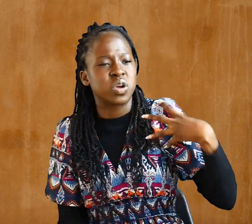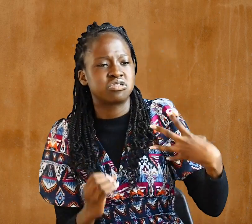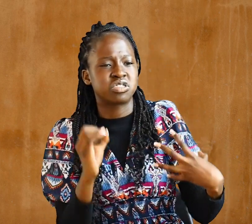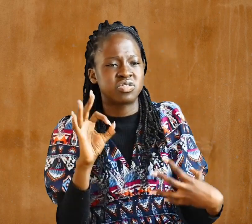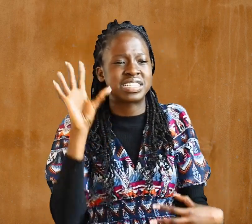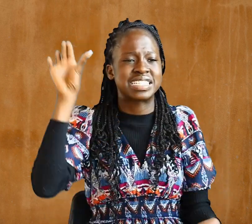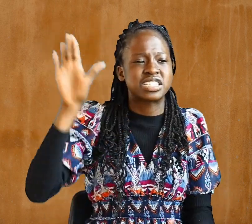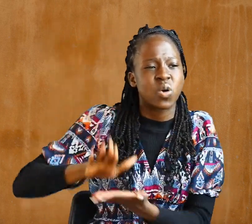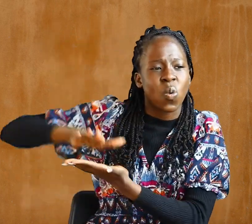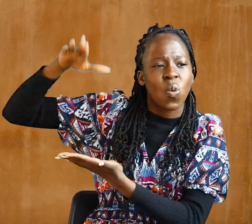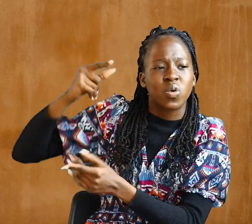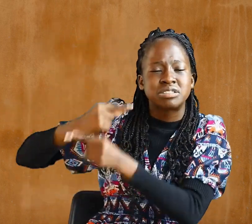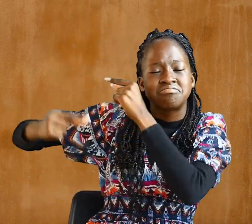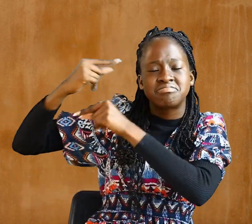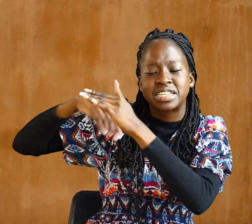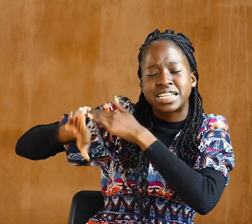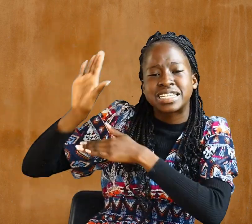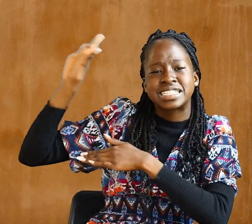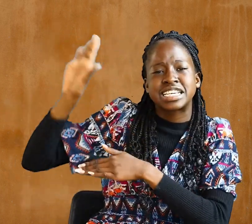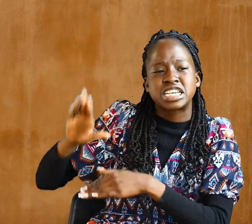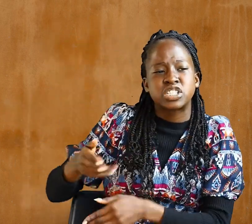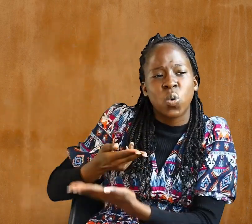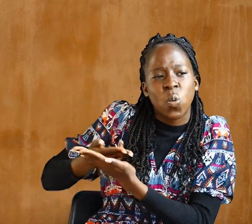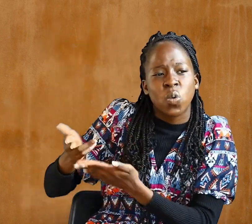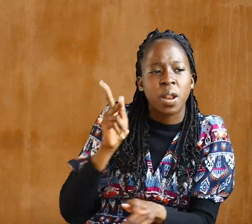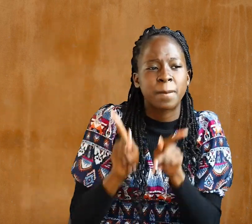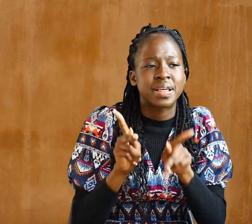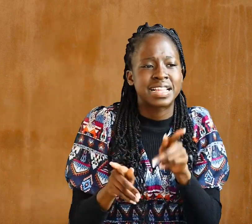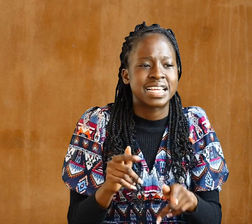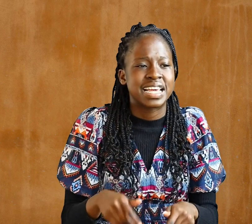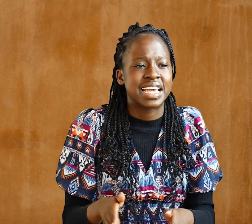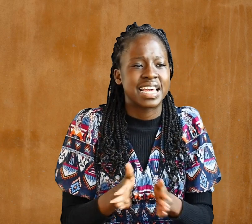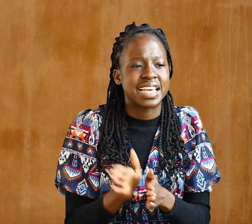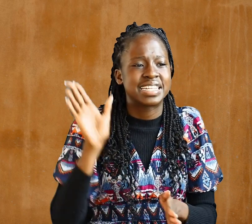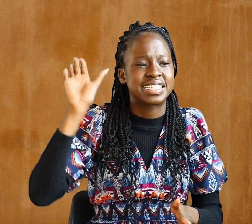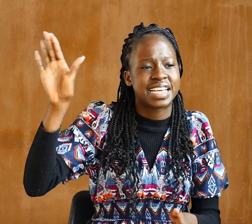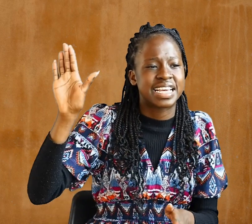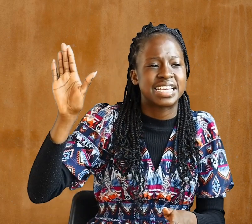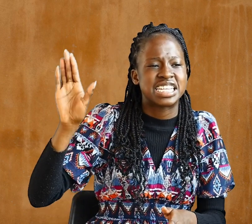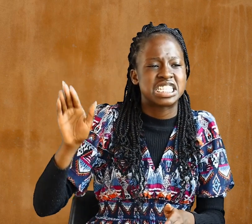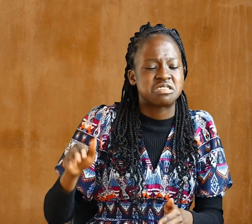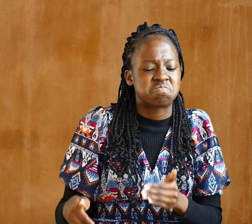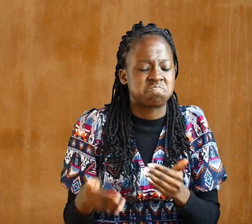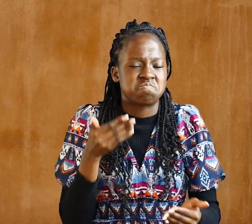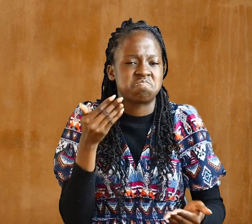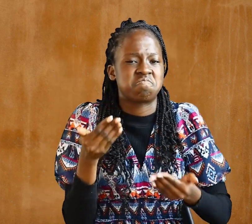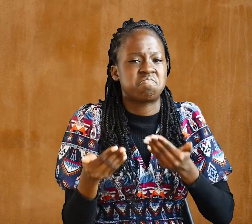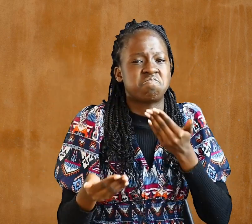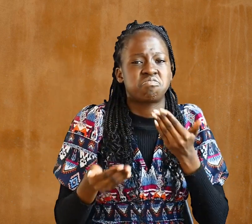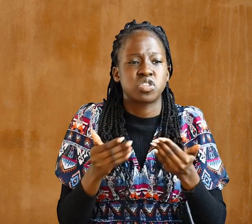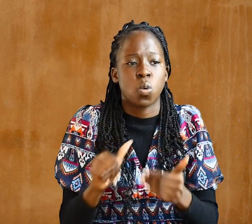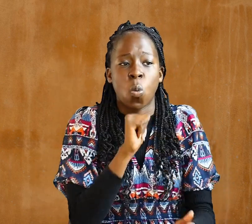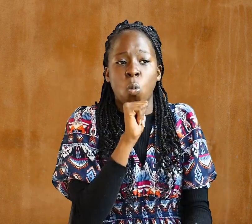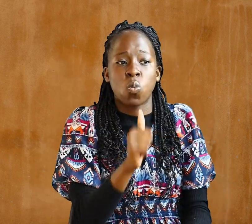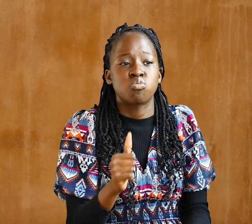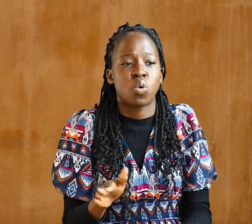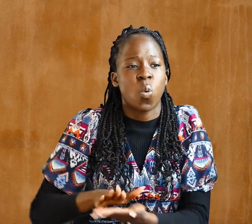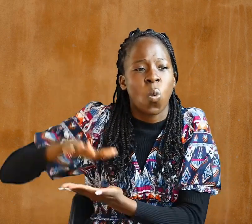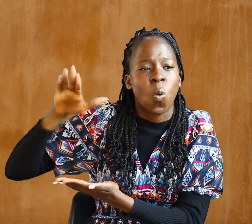holy people, and his incomparably great power for us